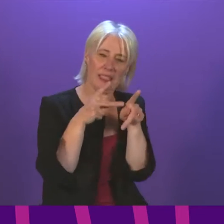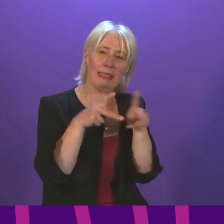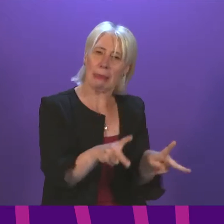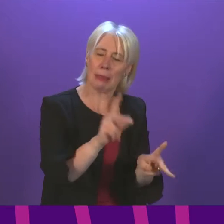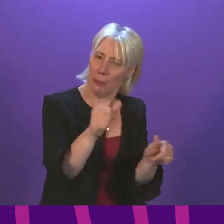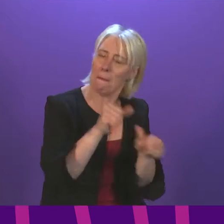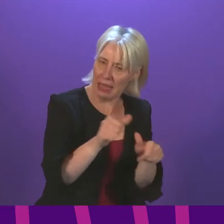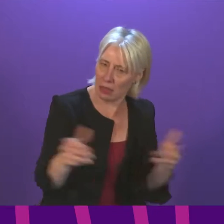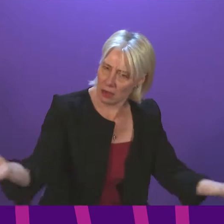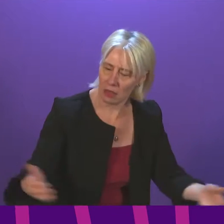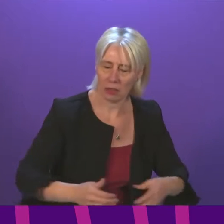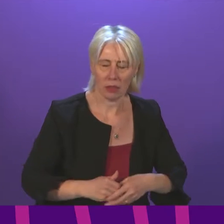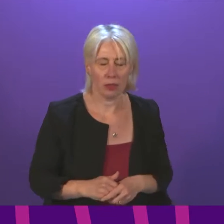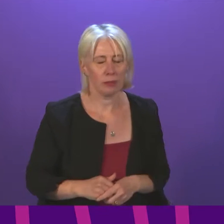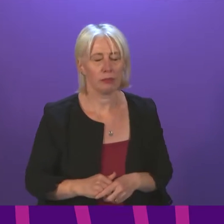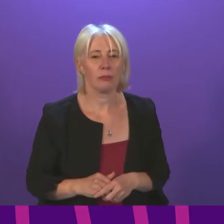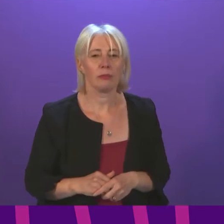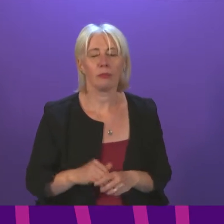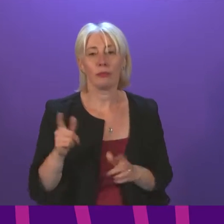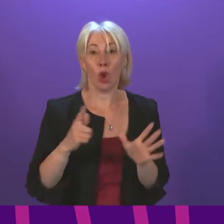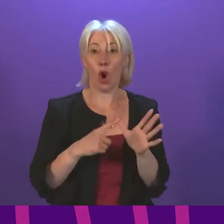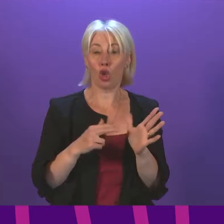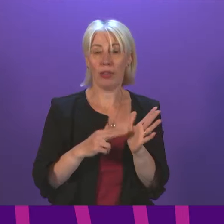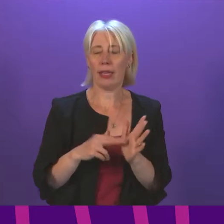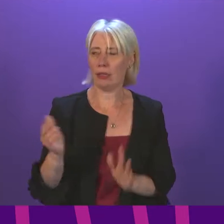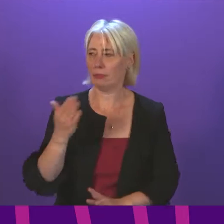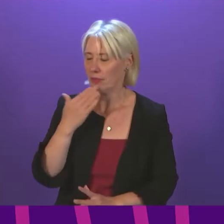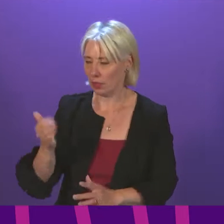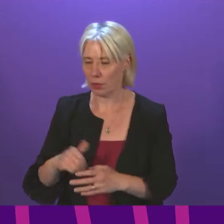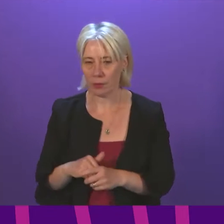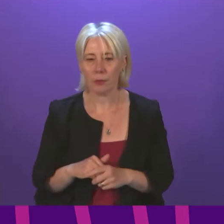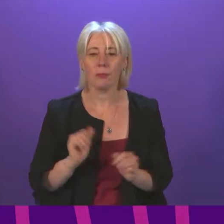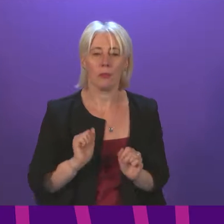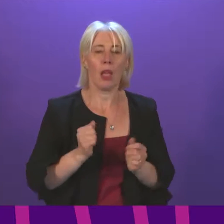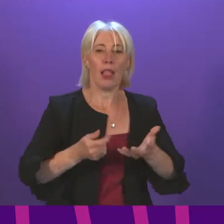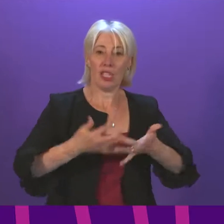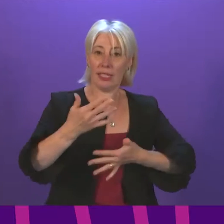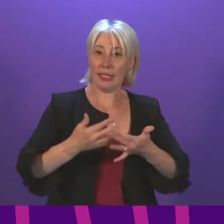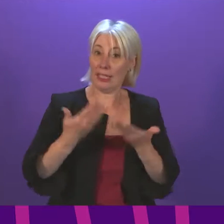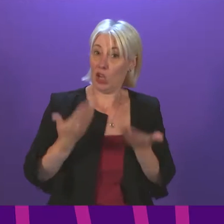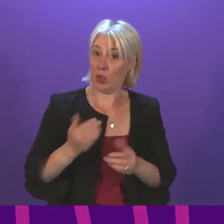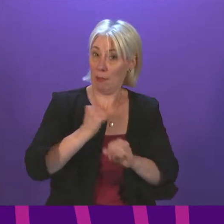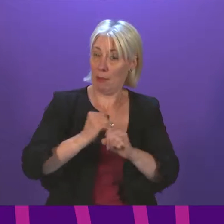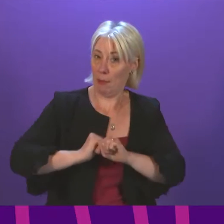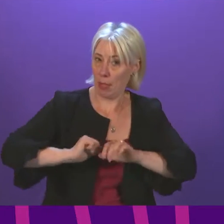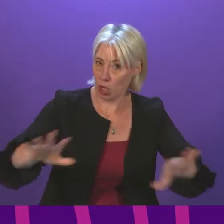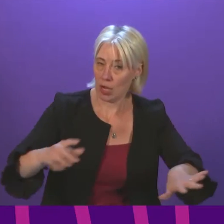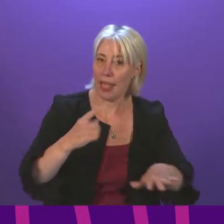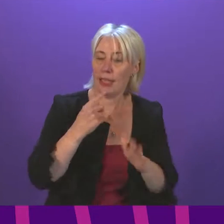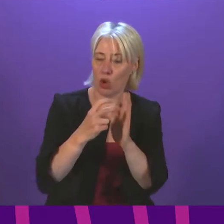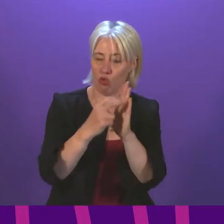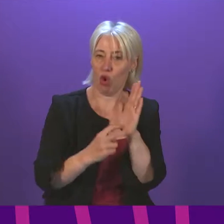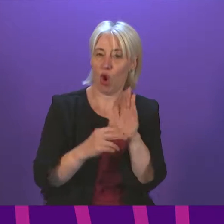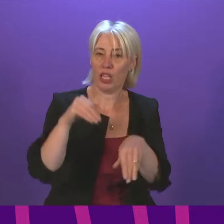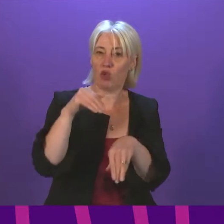Thank Nicholl. Thank you, Presiding Officer. Statistics published today show that recorded crime